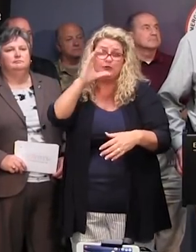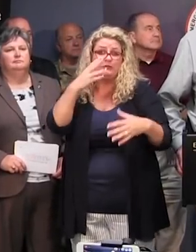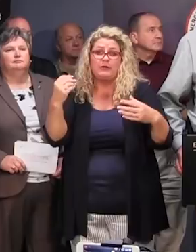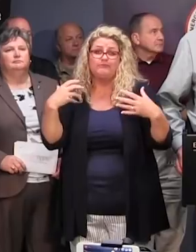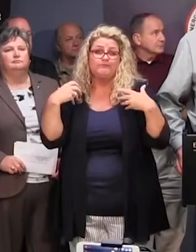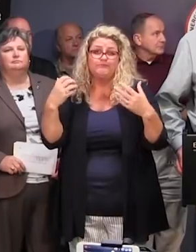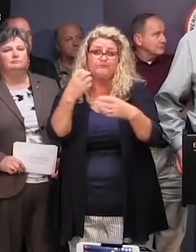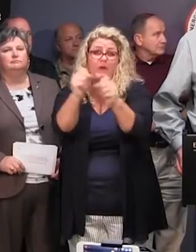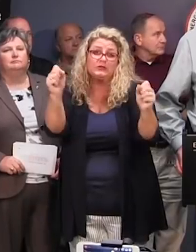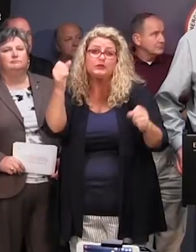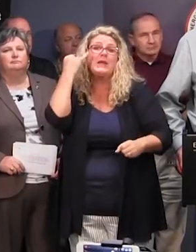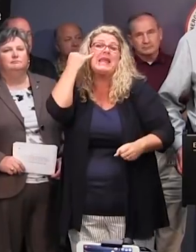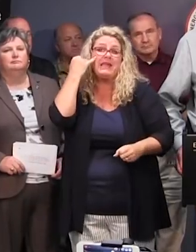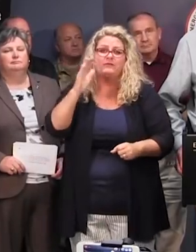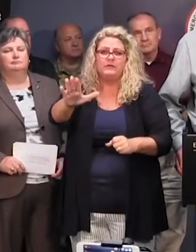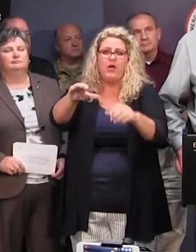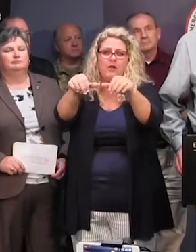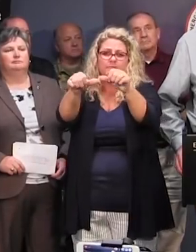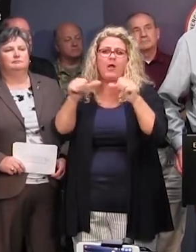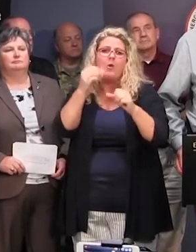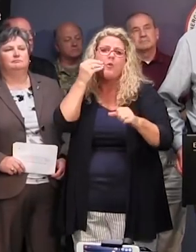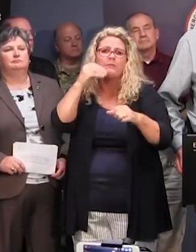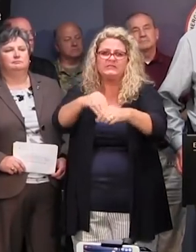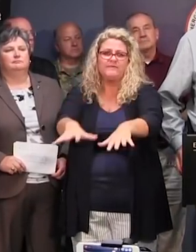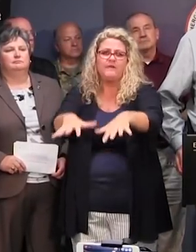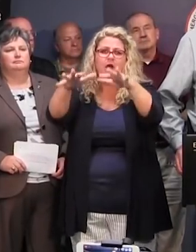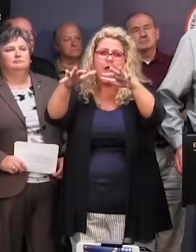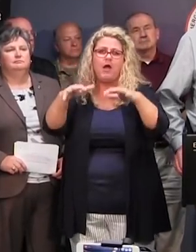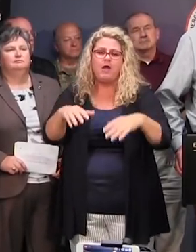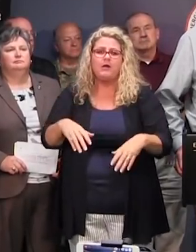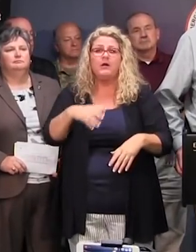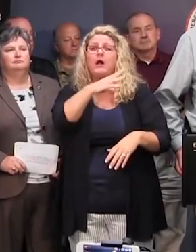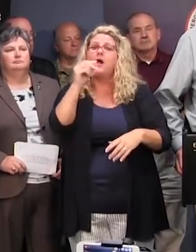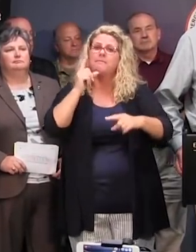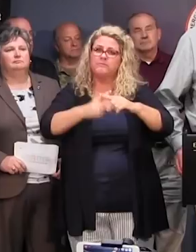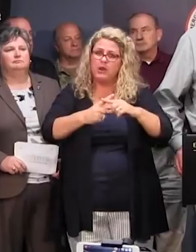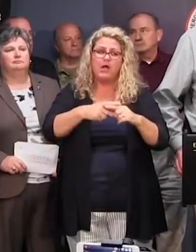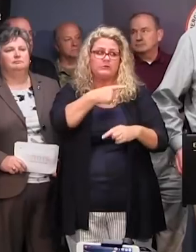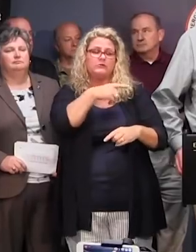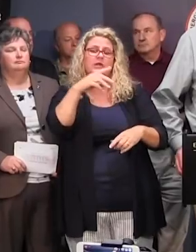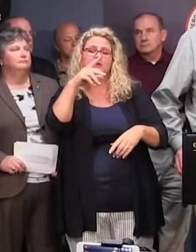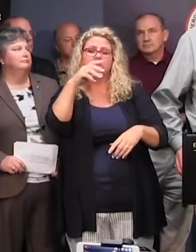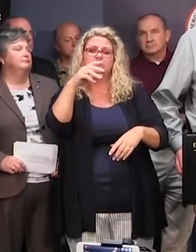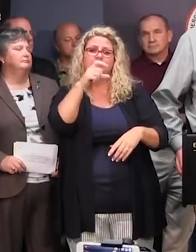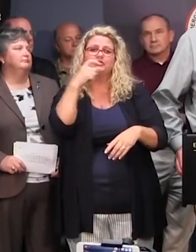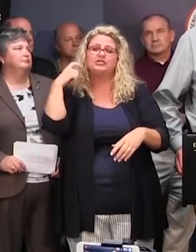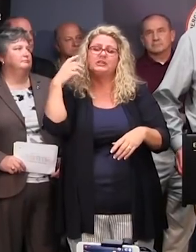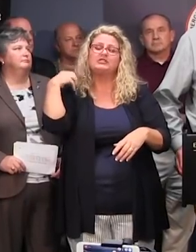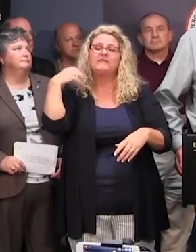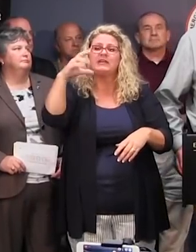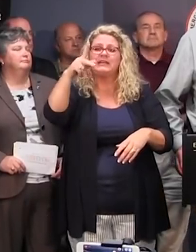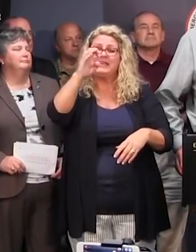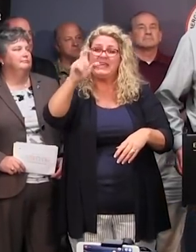might be in a flood prone area and trapped by flood waters. As well as security, as Chief Keel stated, for those folks